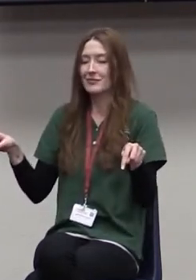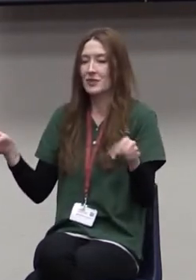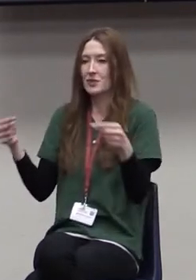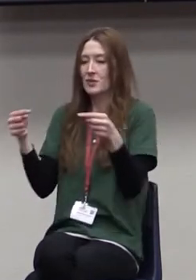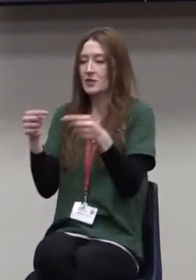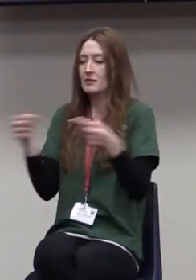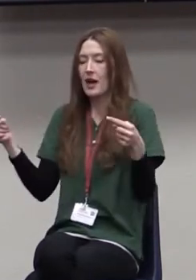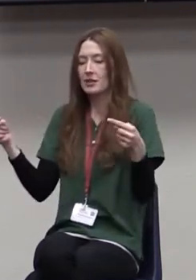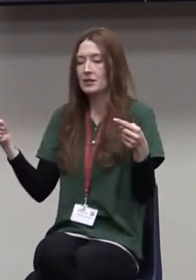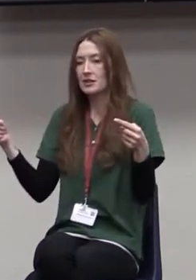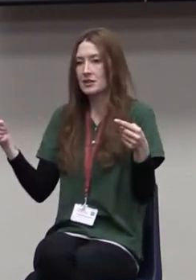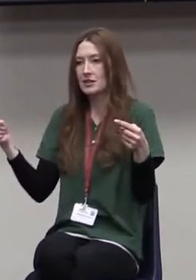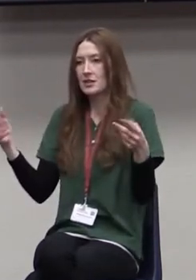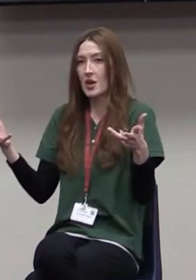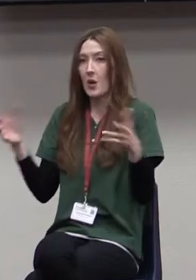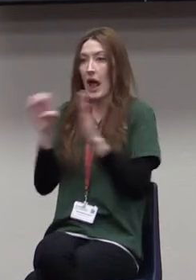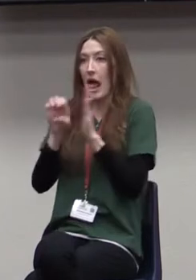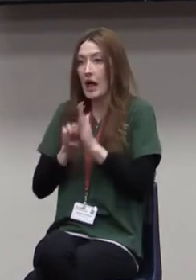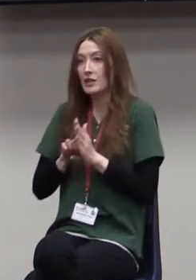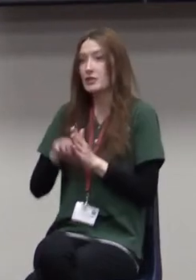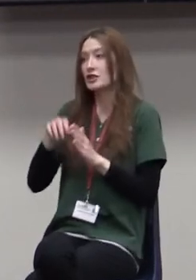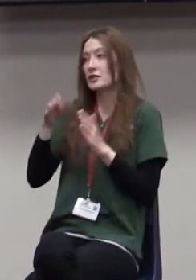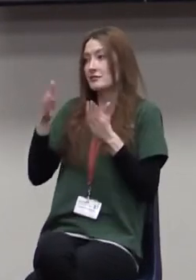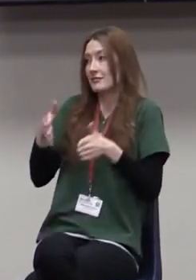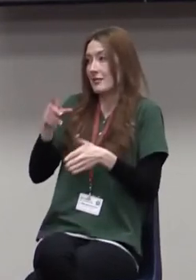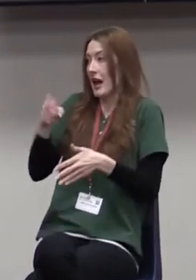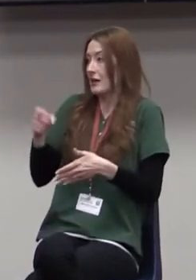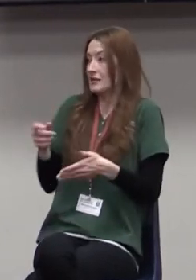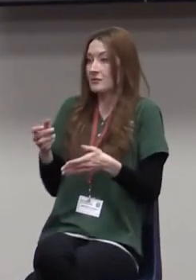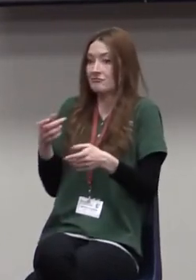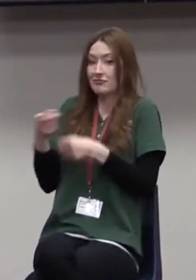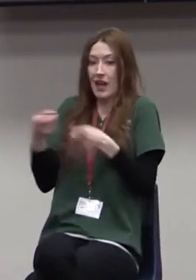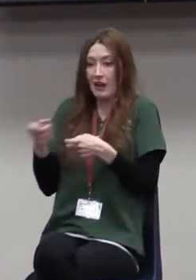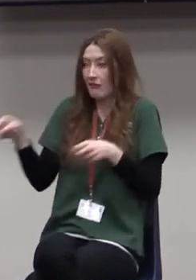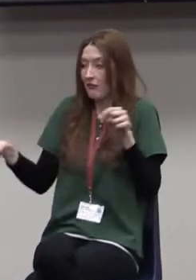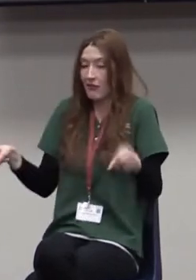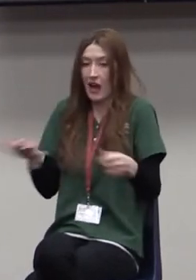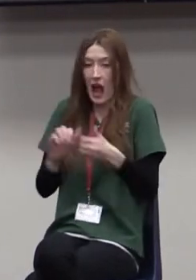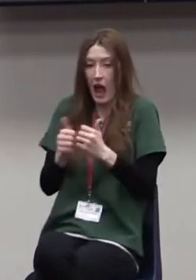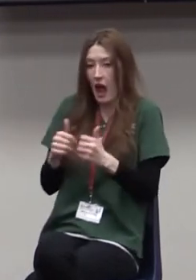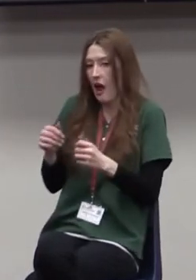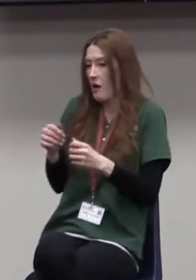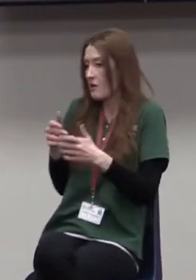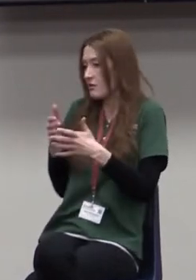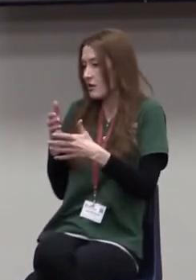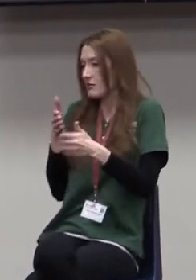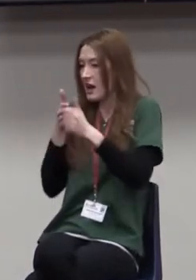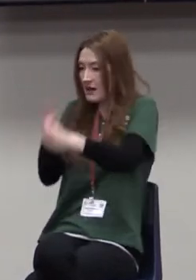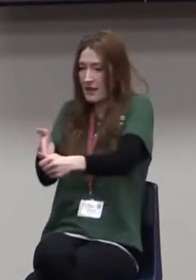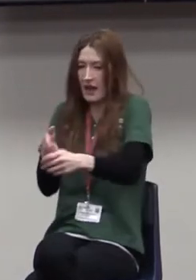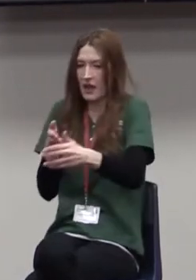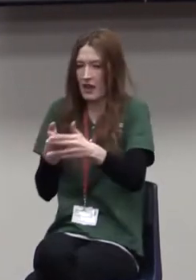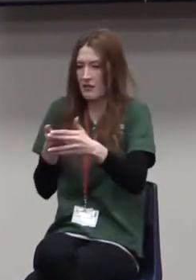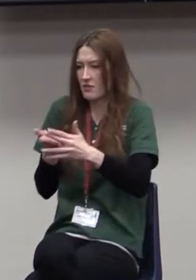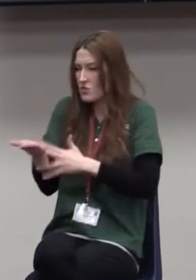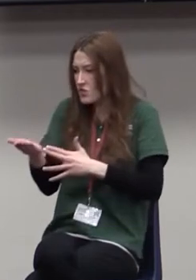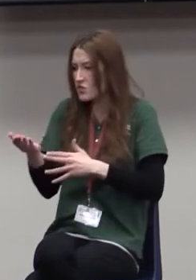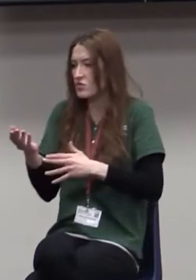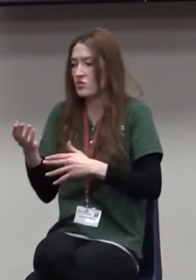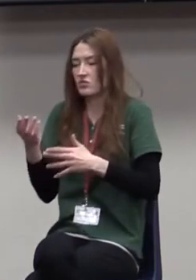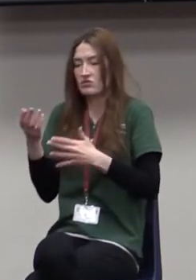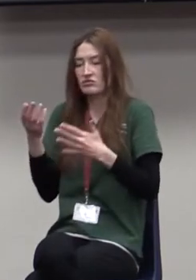And so they have to deal with this. And it's challenging for them to learn how to navigate through those turbulent waters.